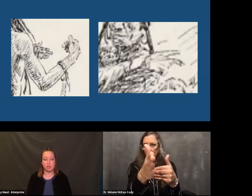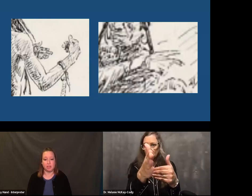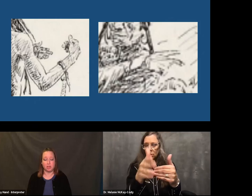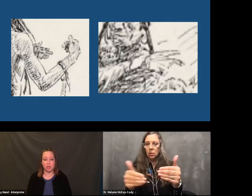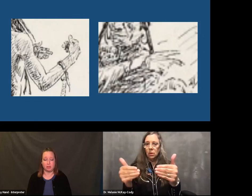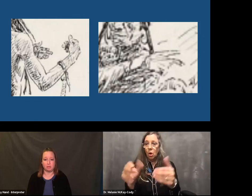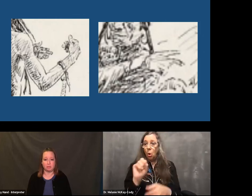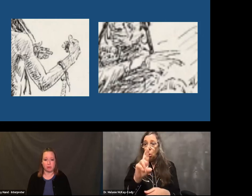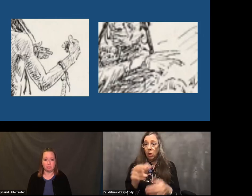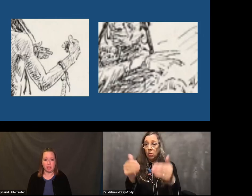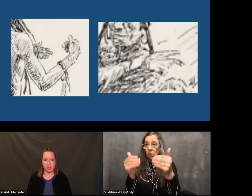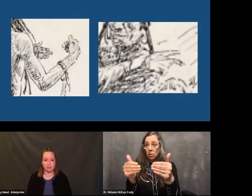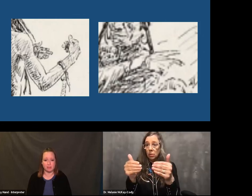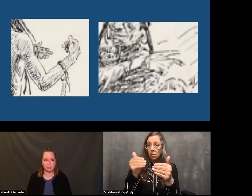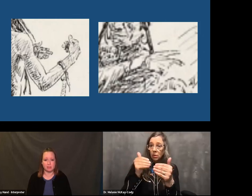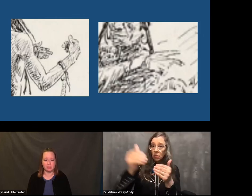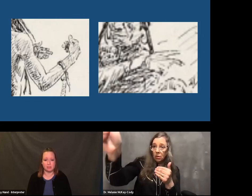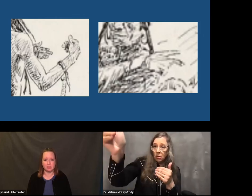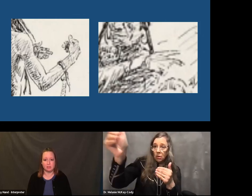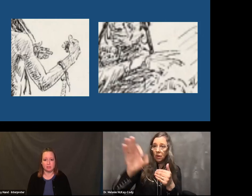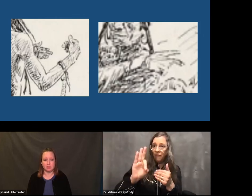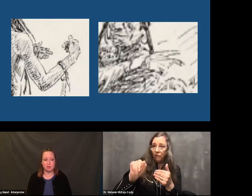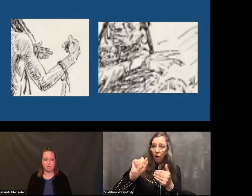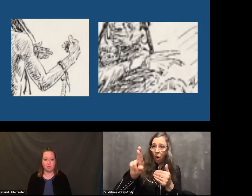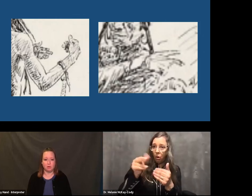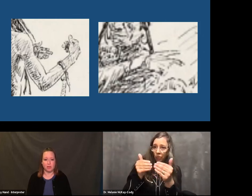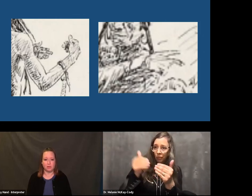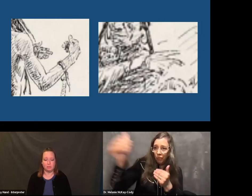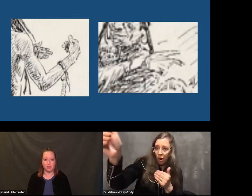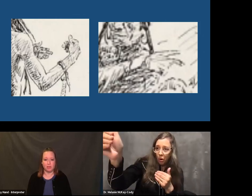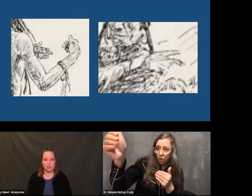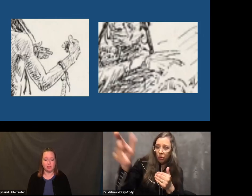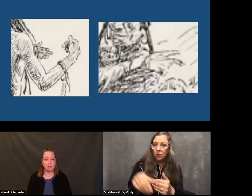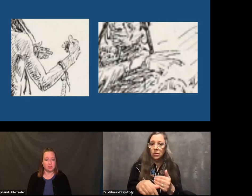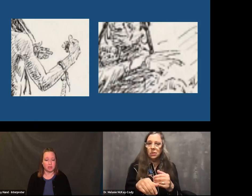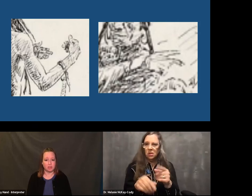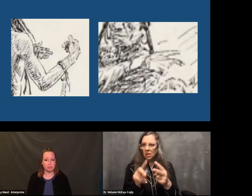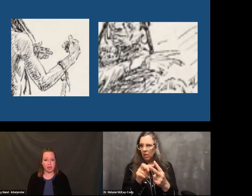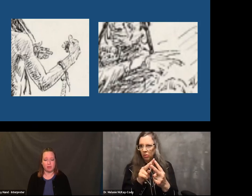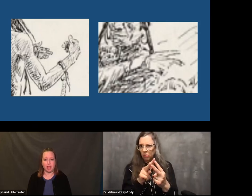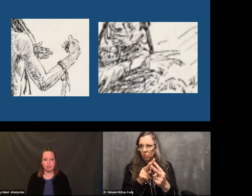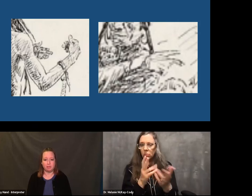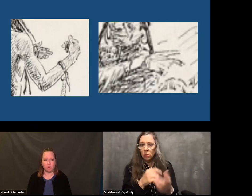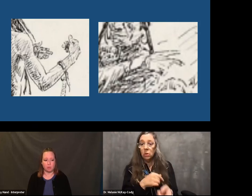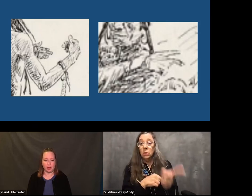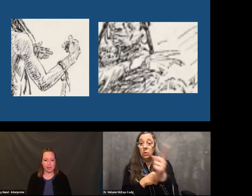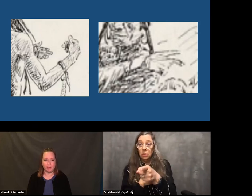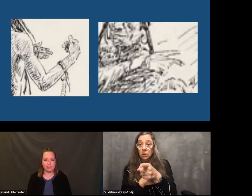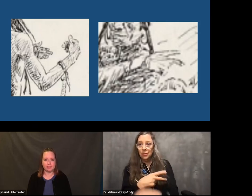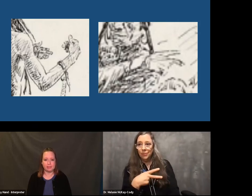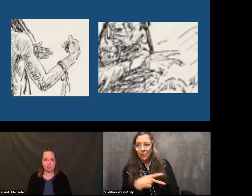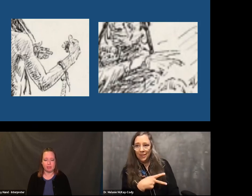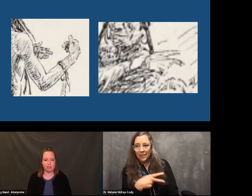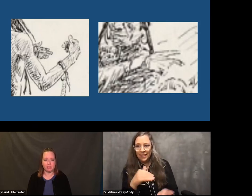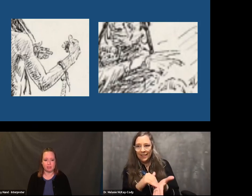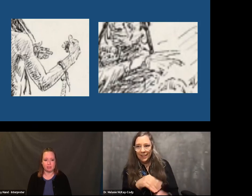like cut through the mountain pass. Or it could be talking about how far away